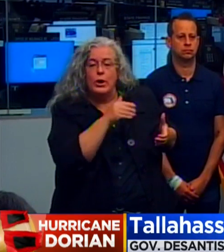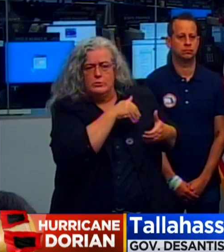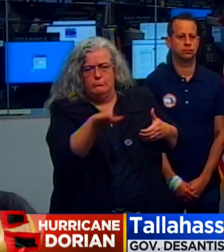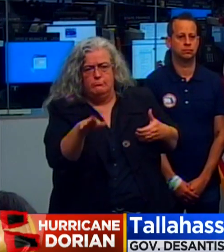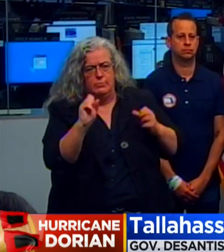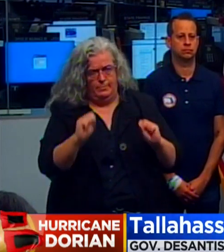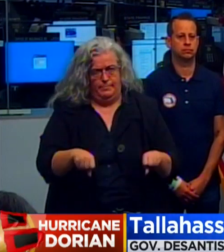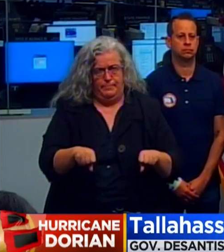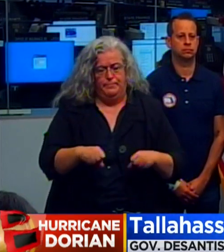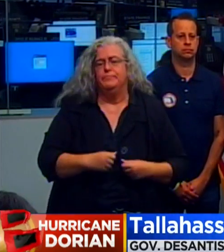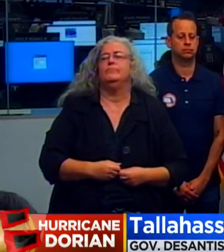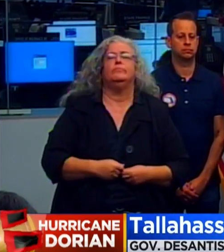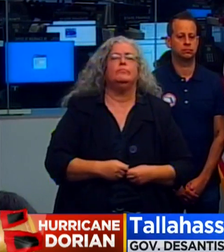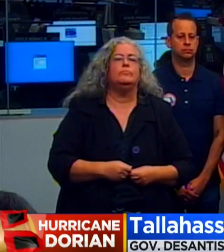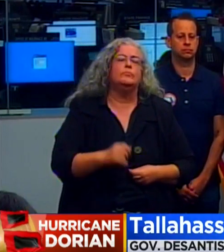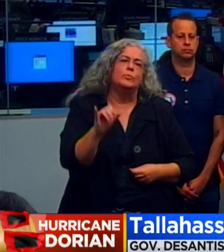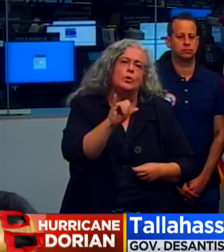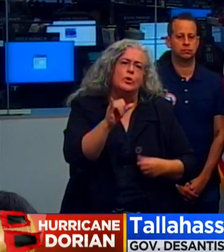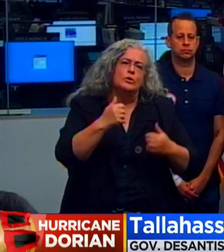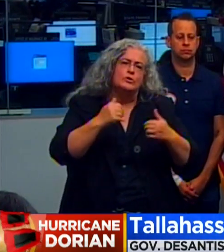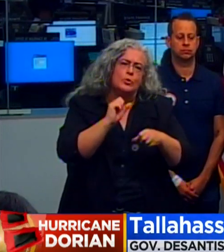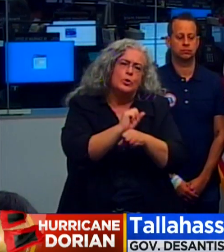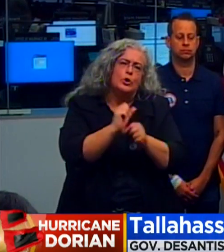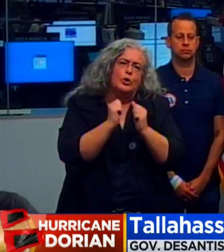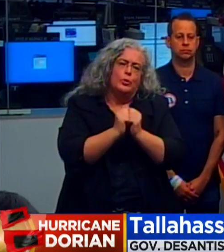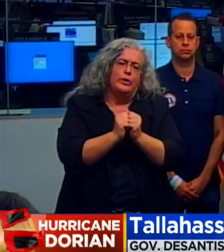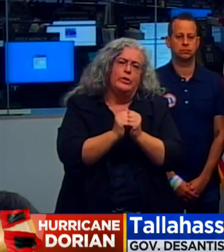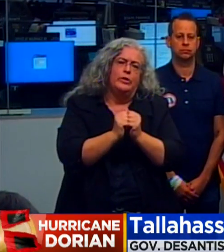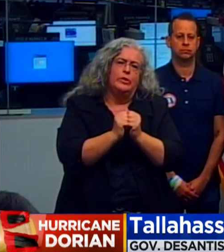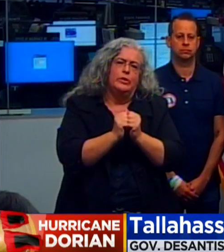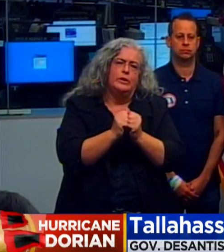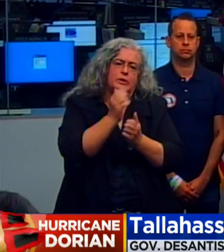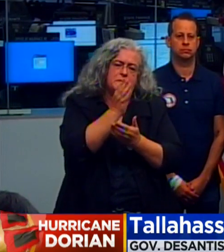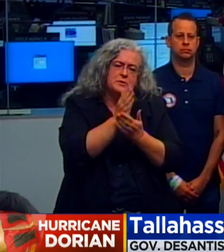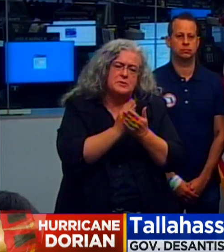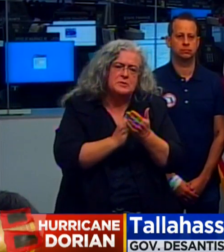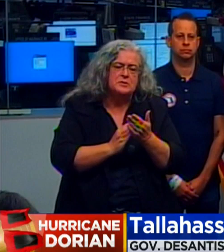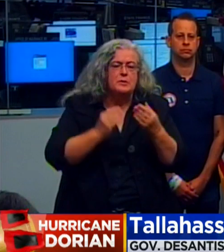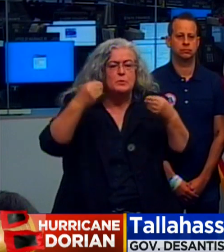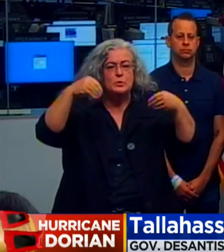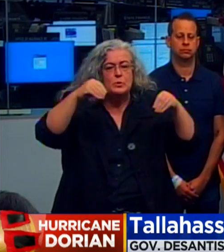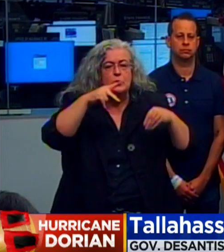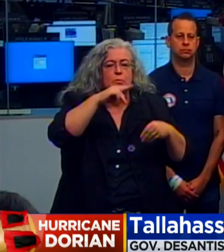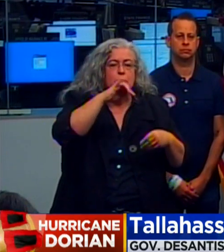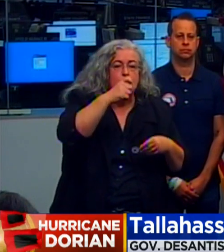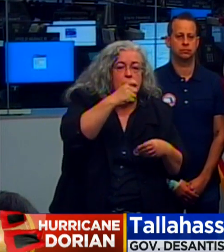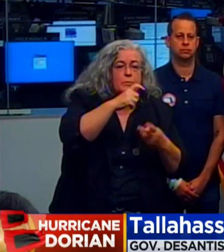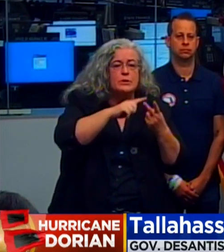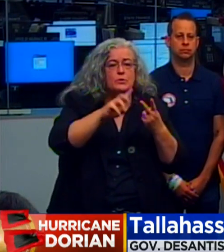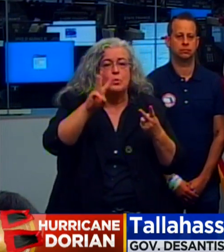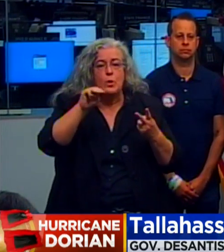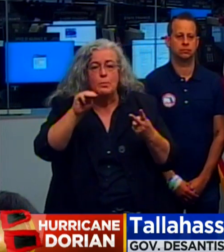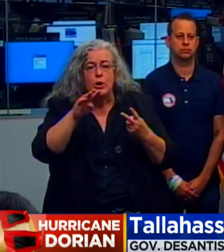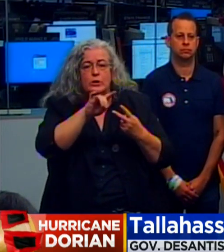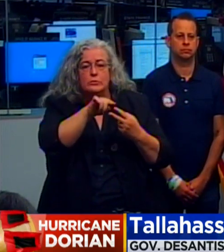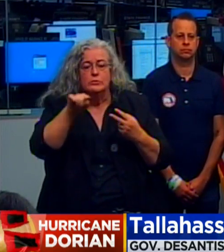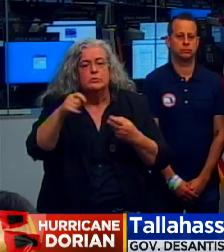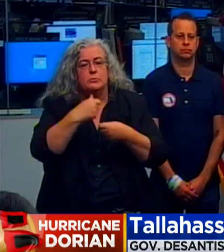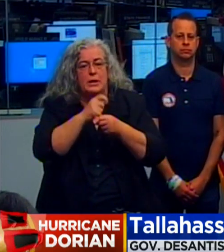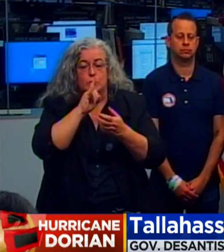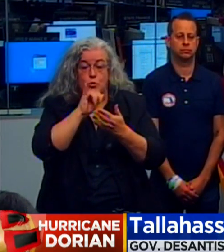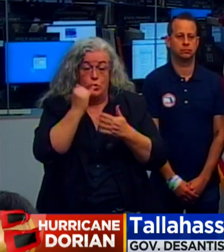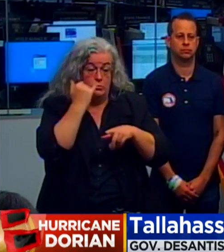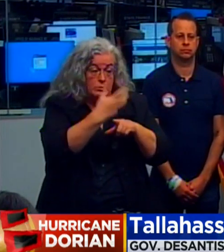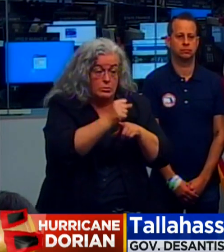and the state. And then we're also working with some of the retailers like Publix and Walmart, you know, to make sure that their stocks are